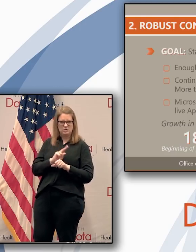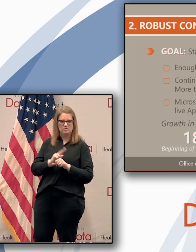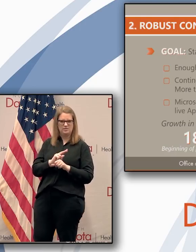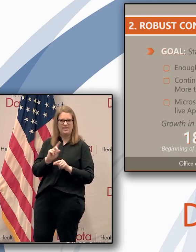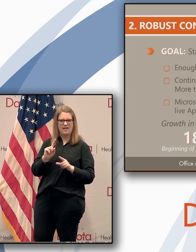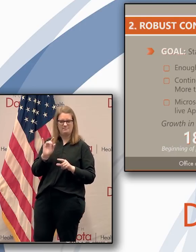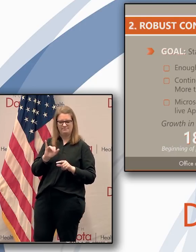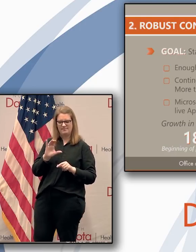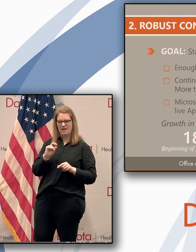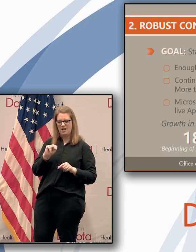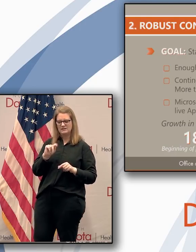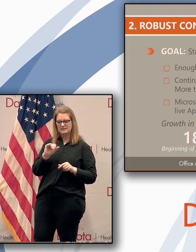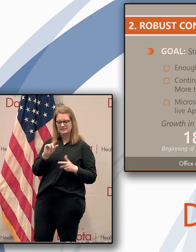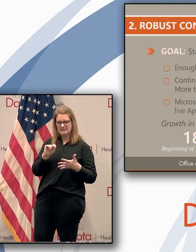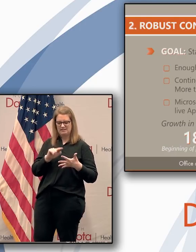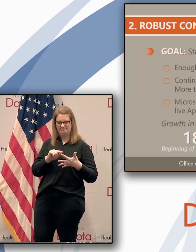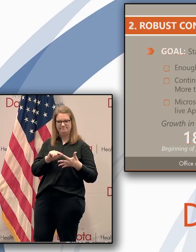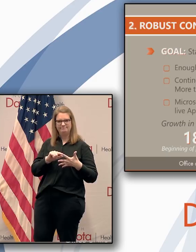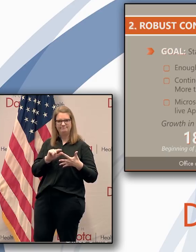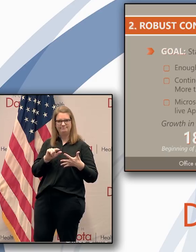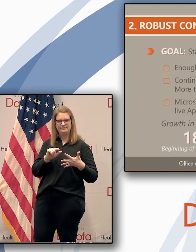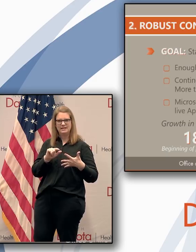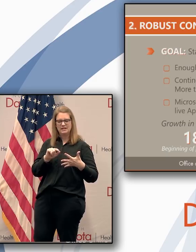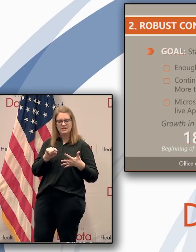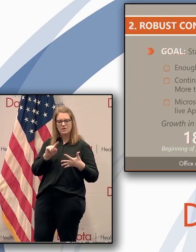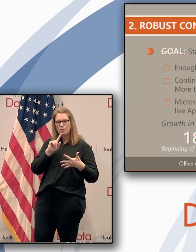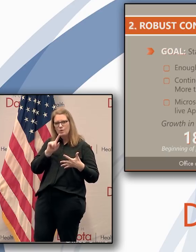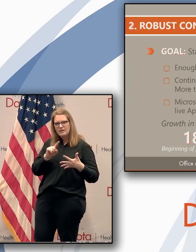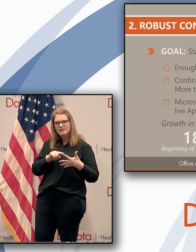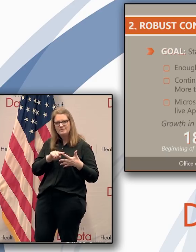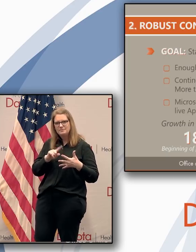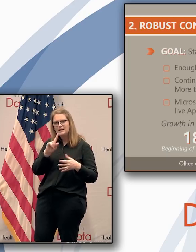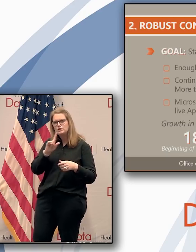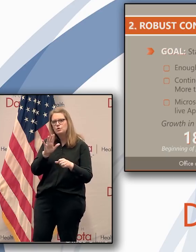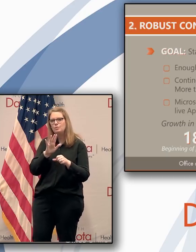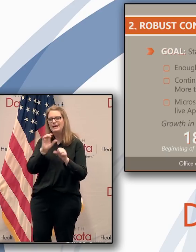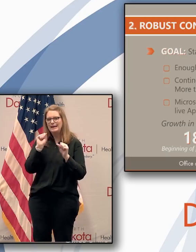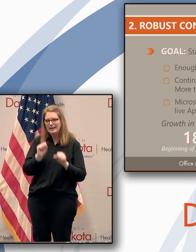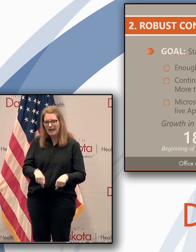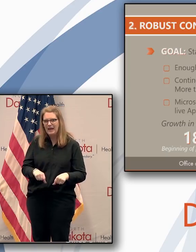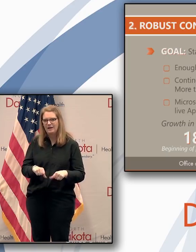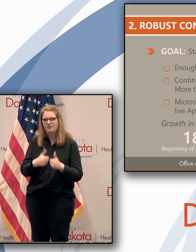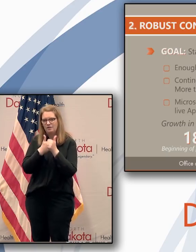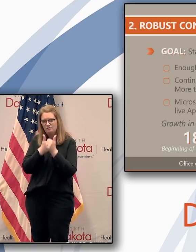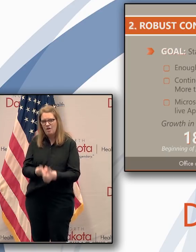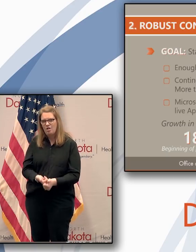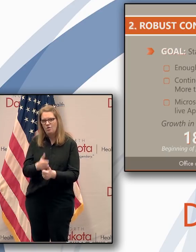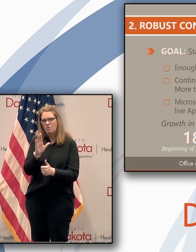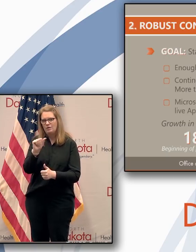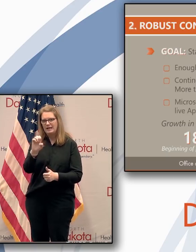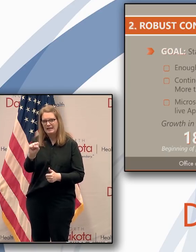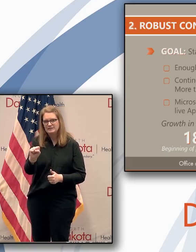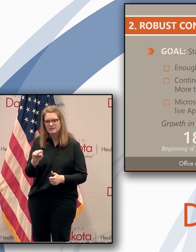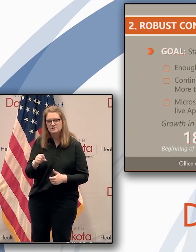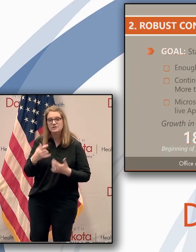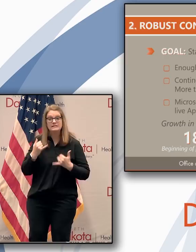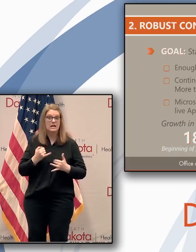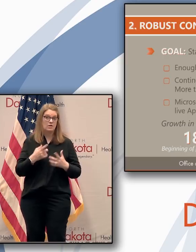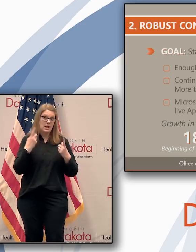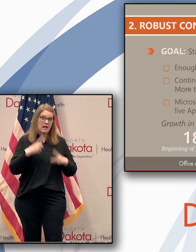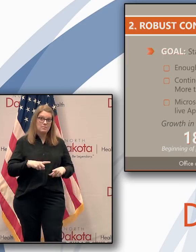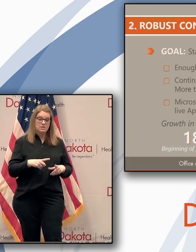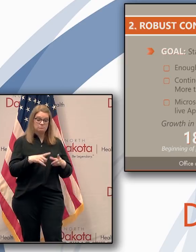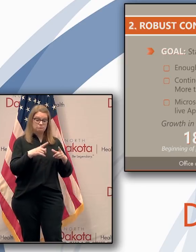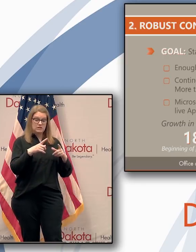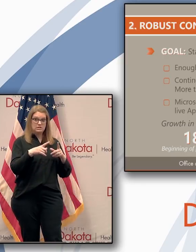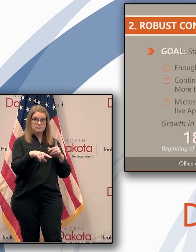here isn't really about bodies or FTEs. It's about making sure we have enough capacity for follow-up. Right now, if someone, if you test positive